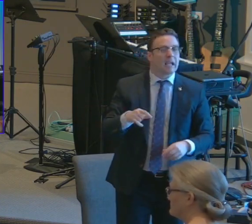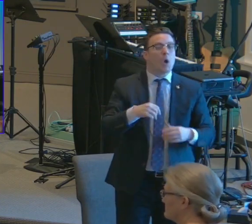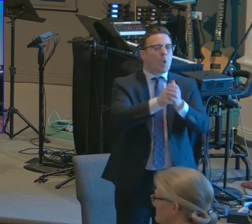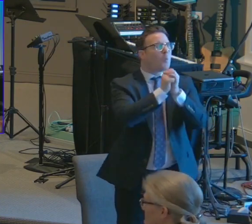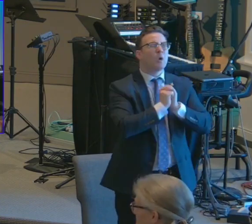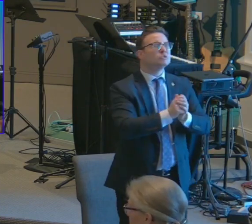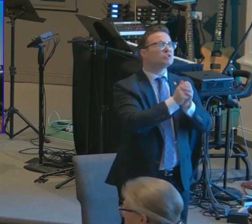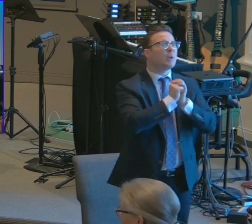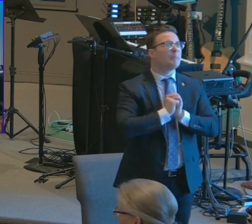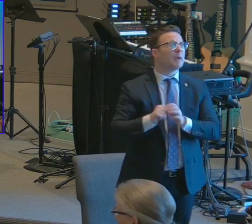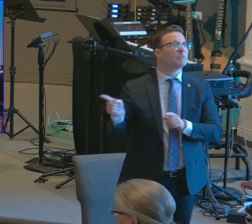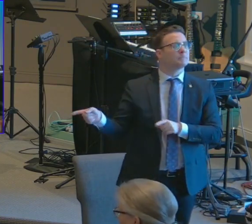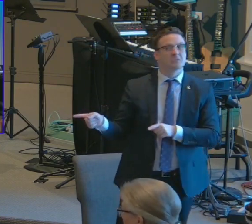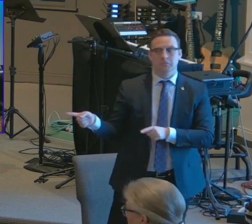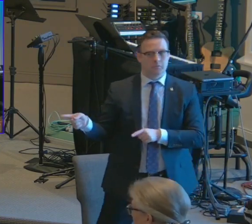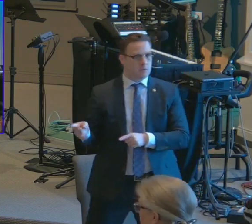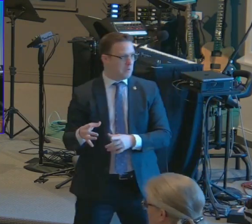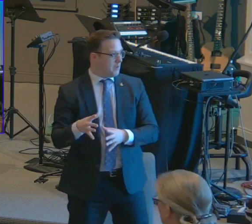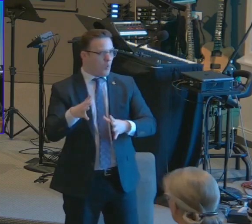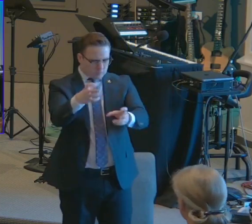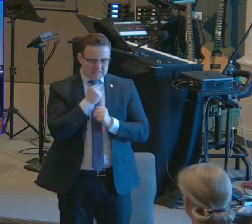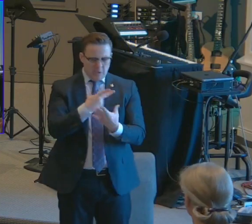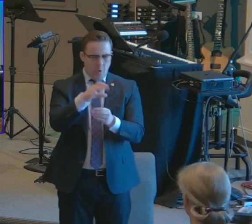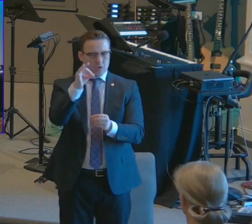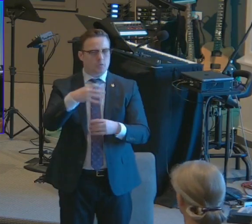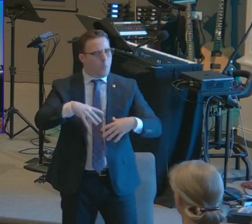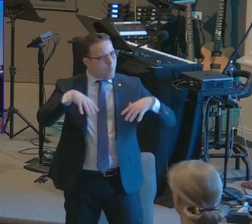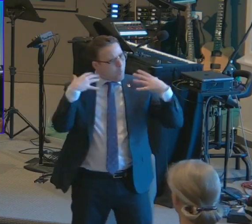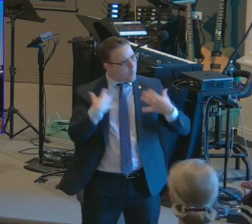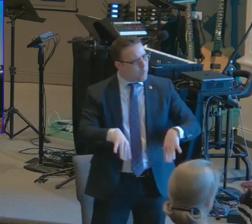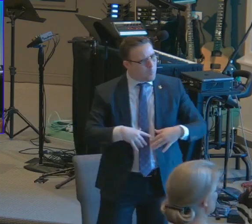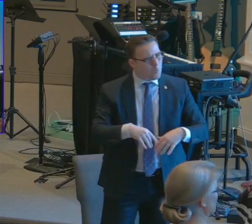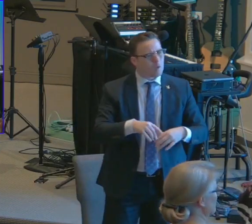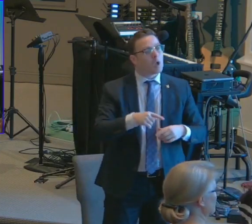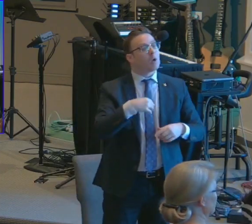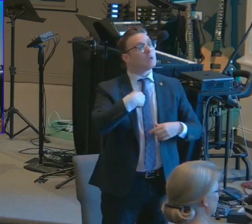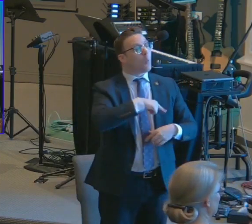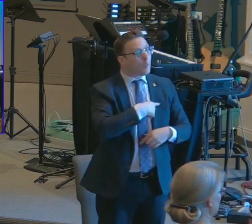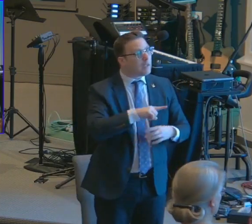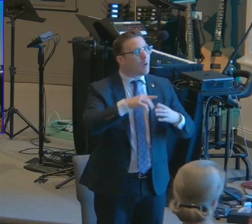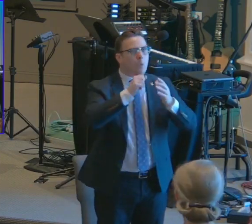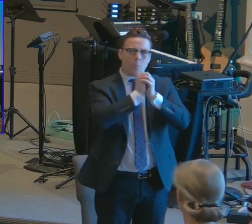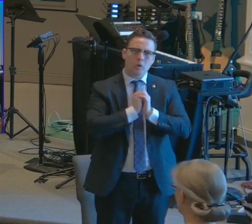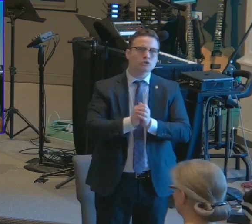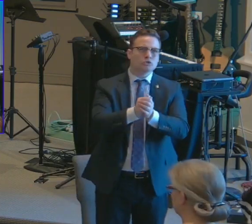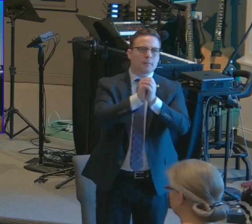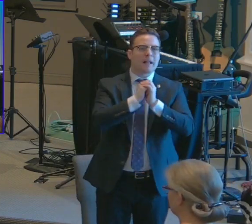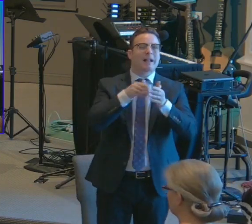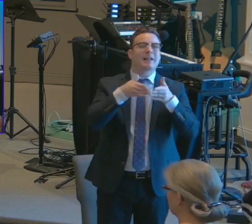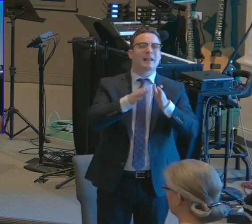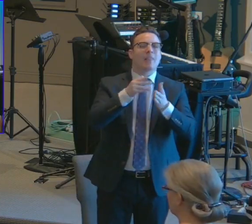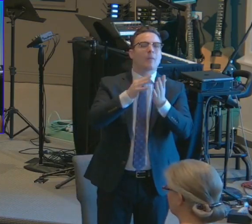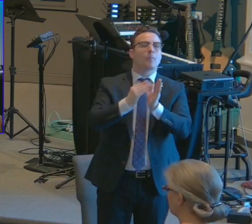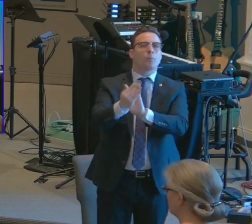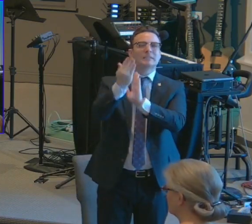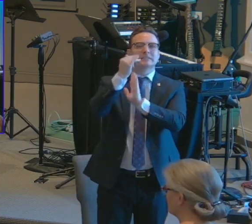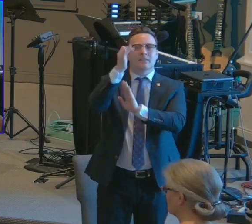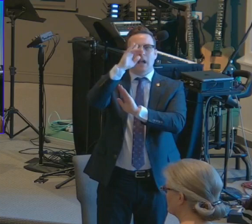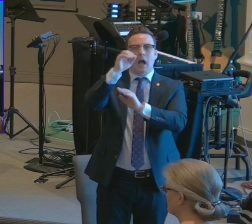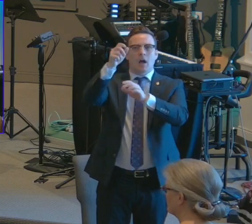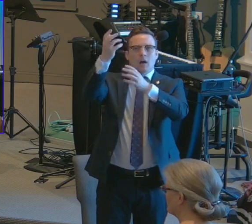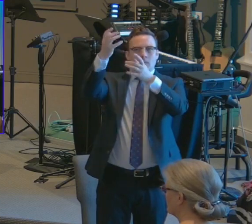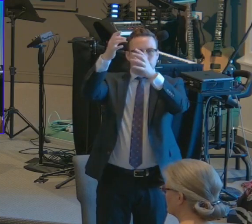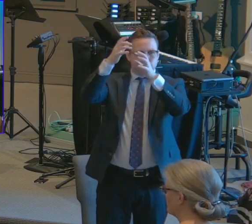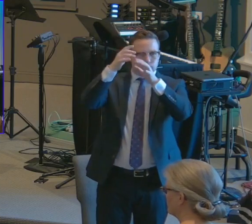any better than that. When you worship and somebody receives the Holy Ghost, we've gotten there. God is